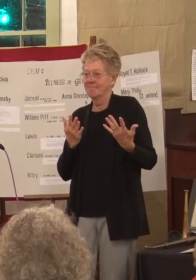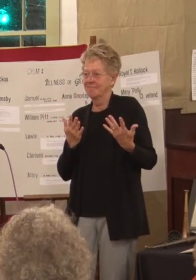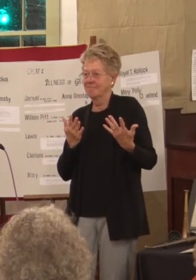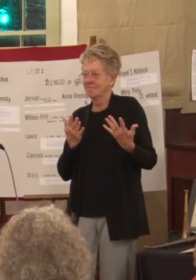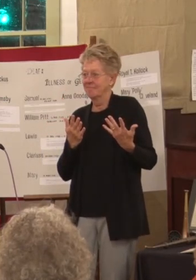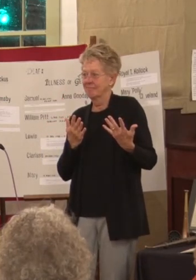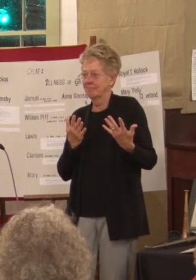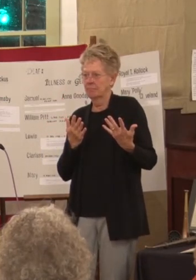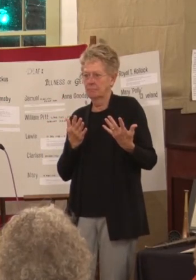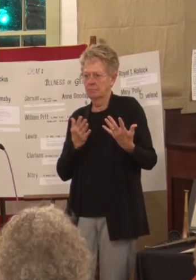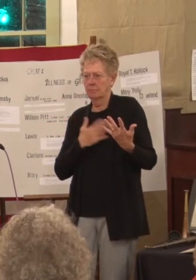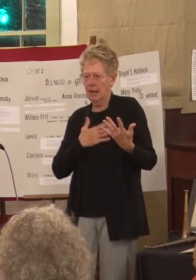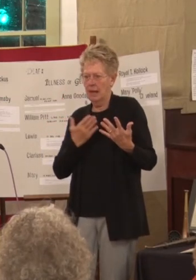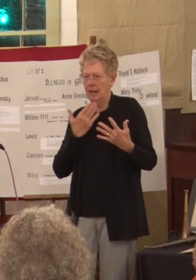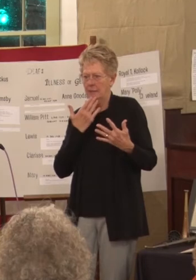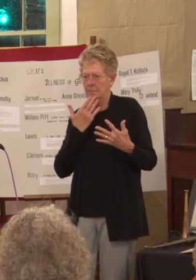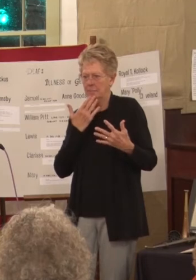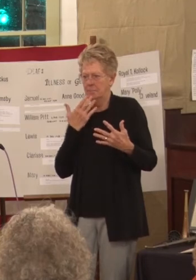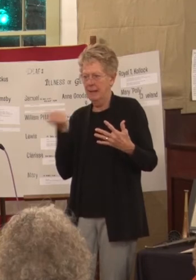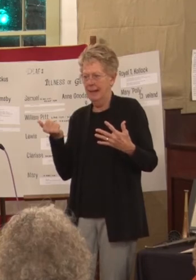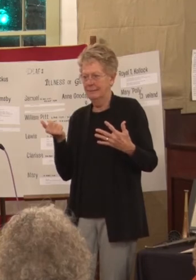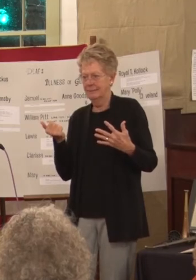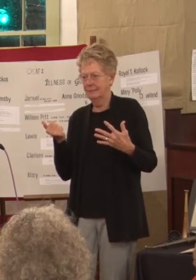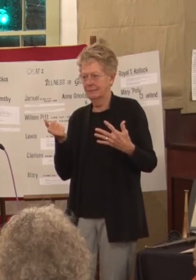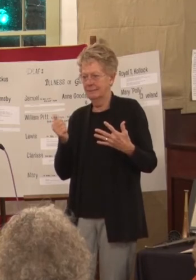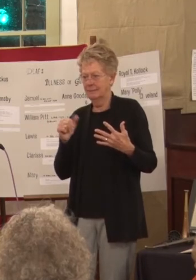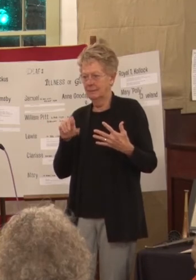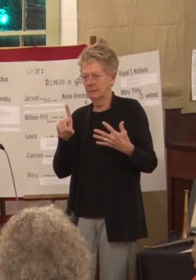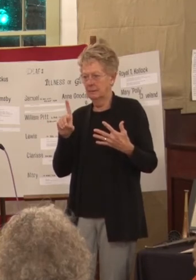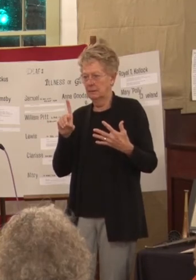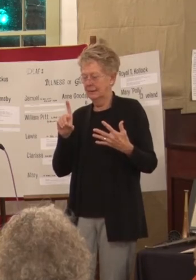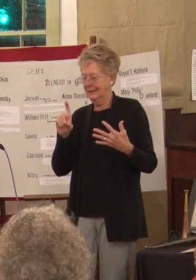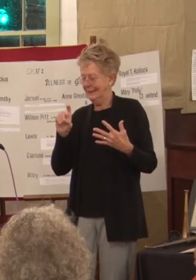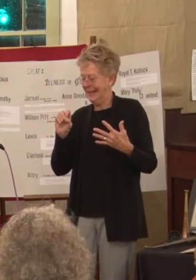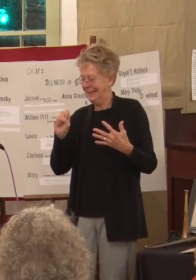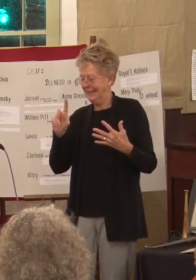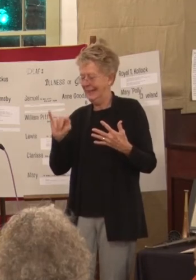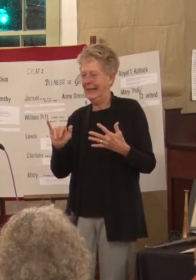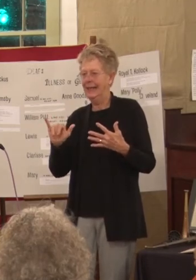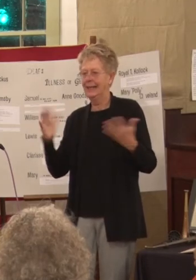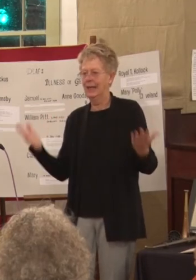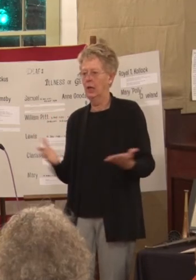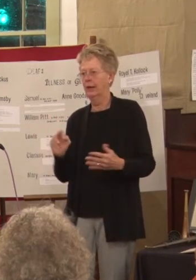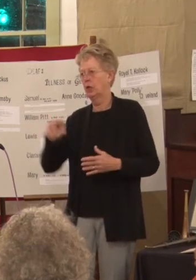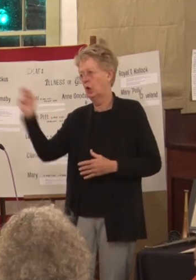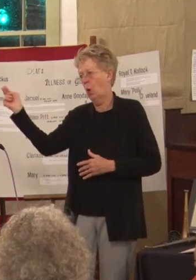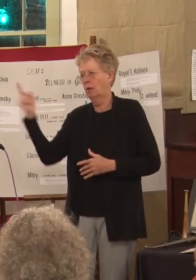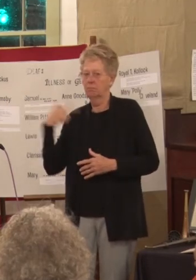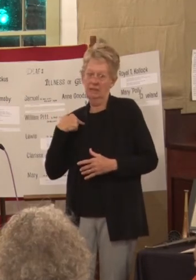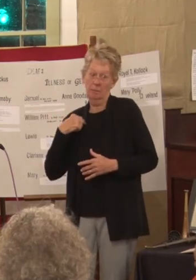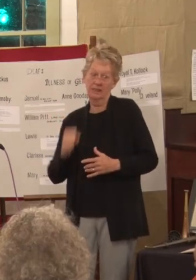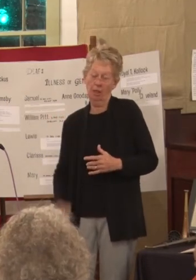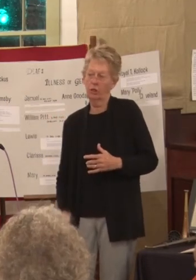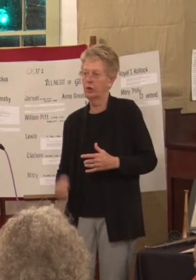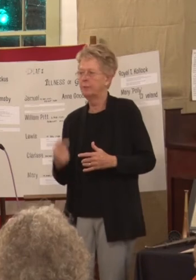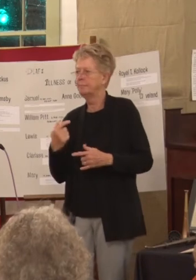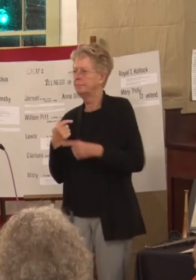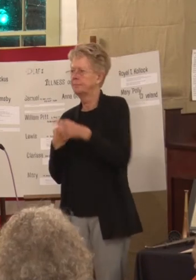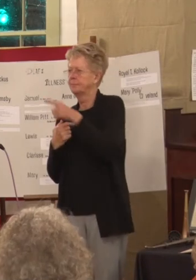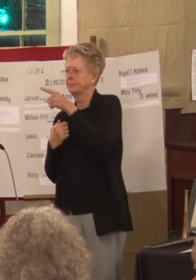north and I'm the southern you know so yeah Brad can I add one comment please as